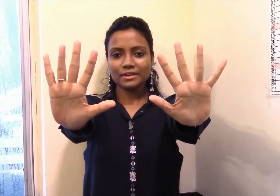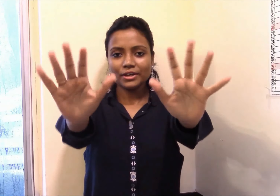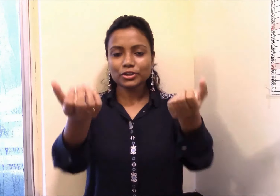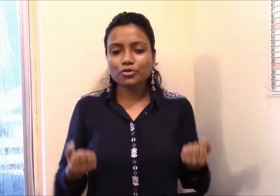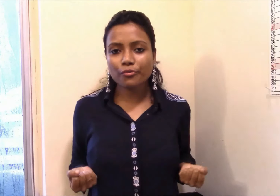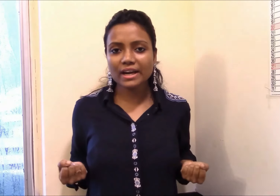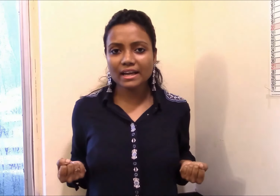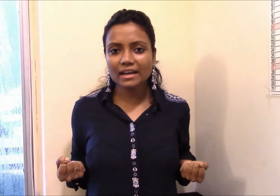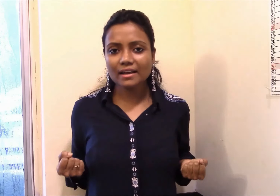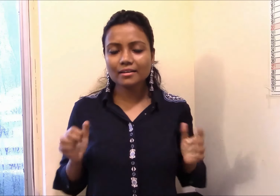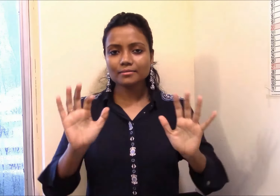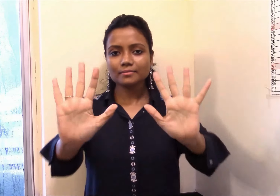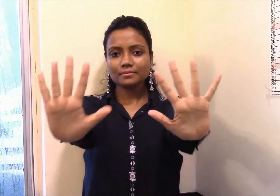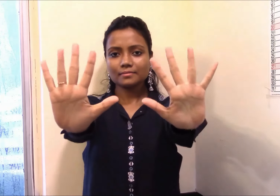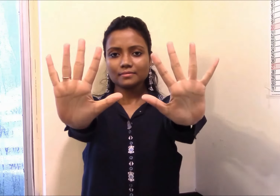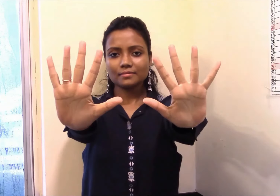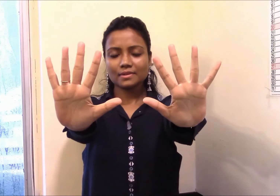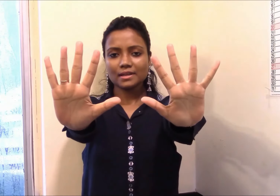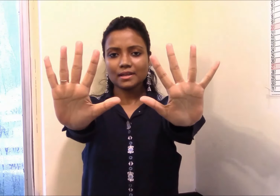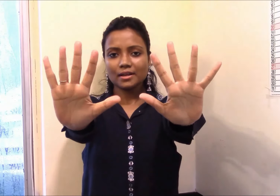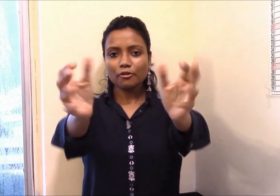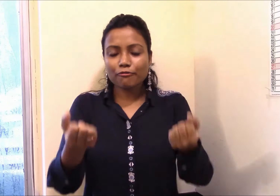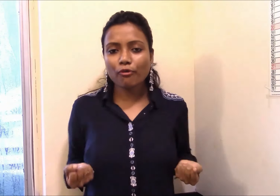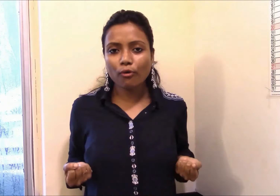three, four,